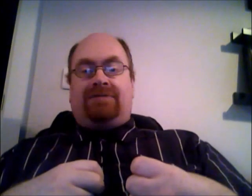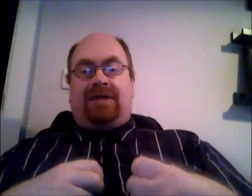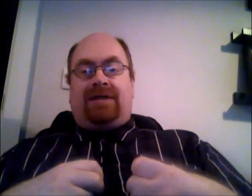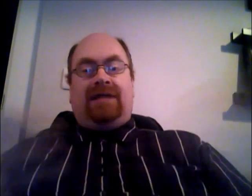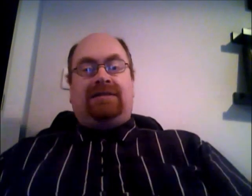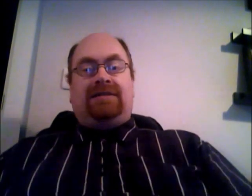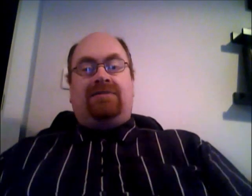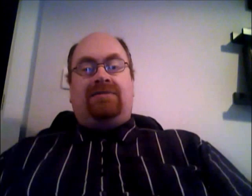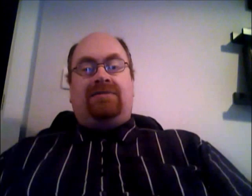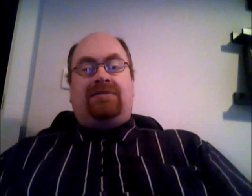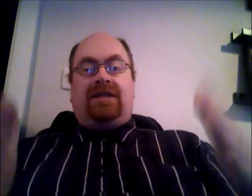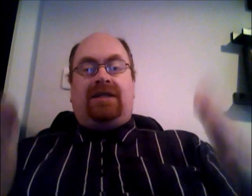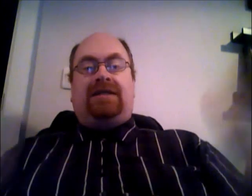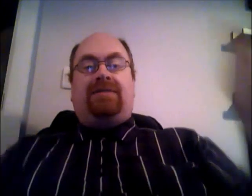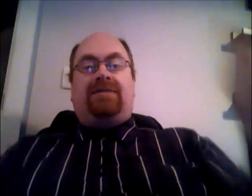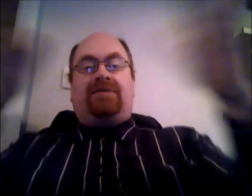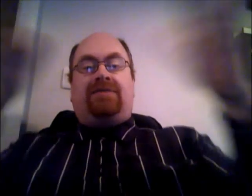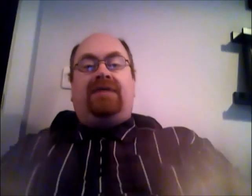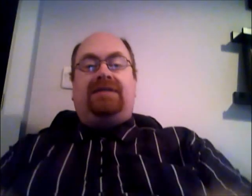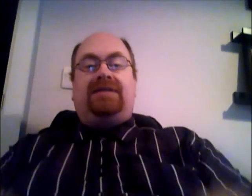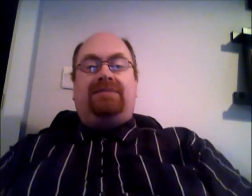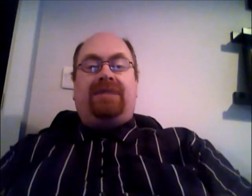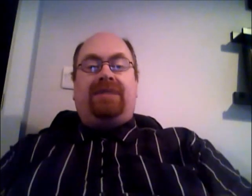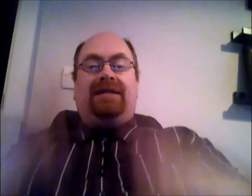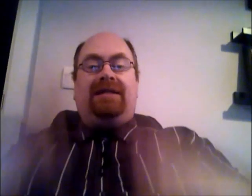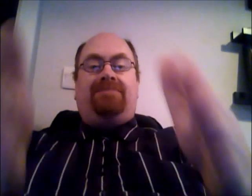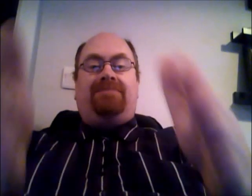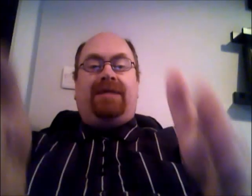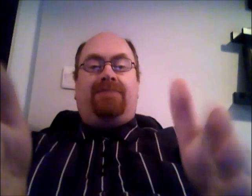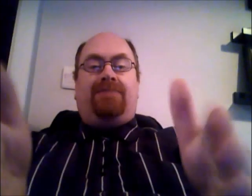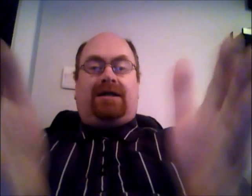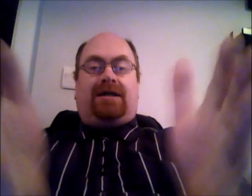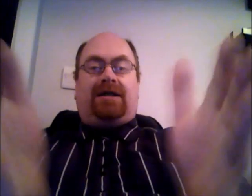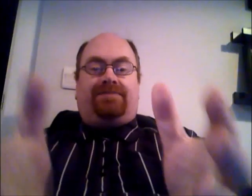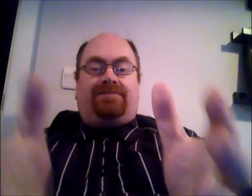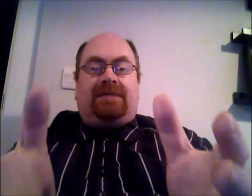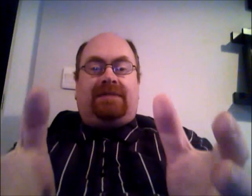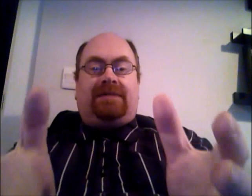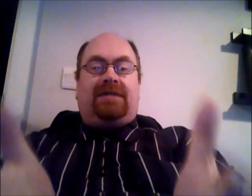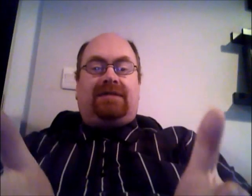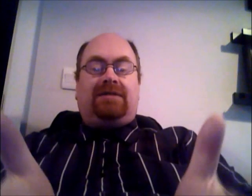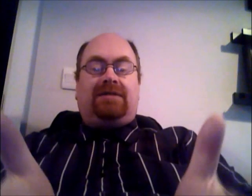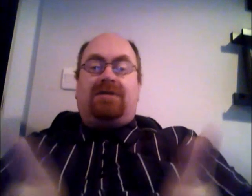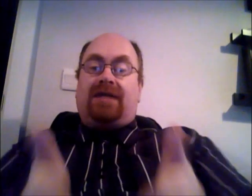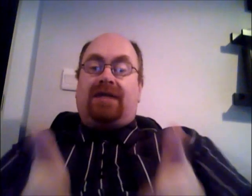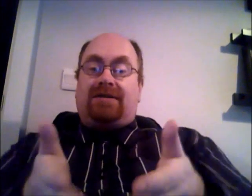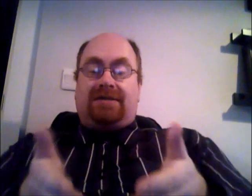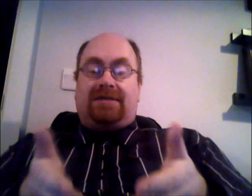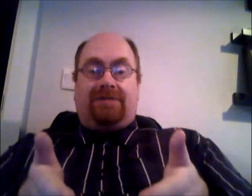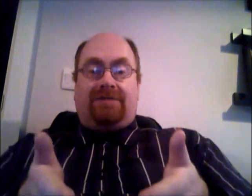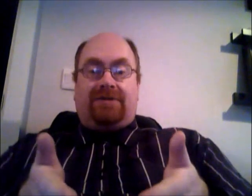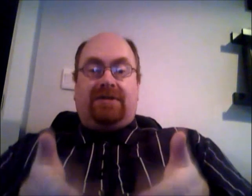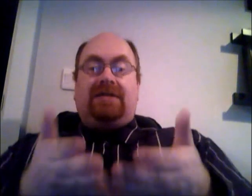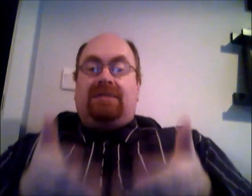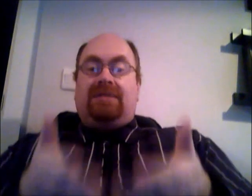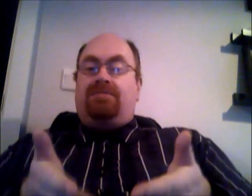and the water charges have been thrown into the big the big pot that would that local councils have to but